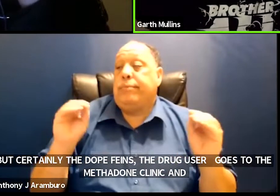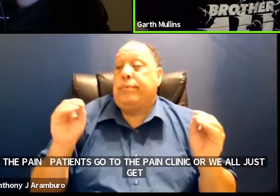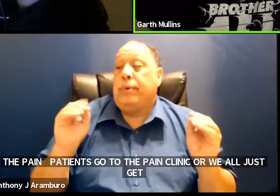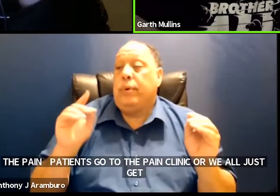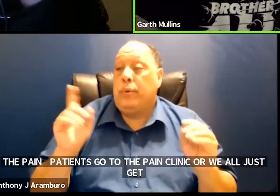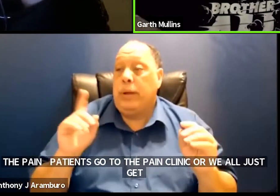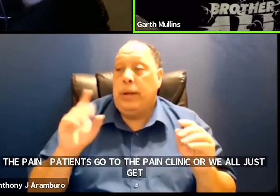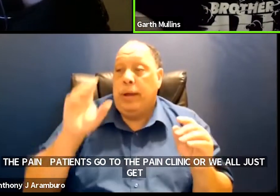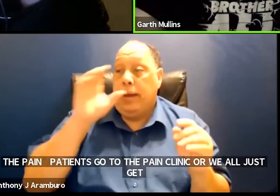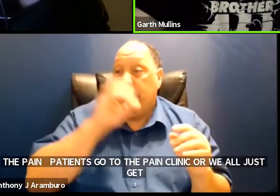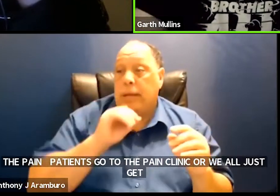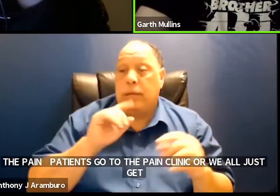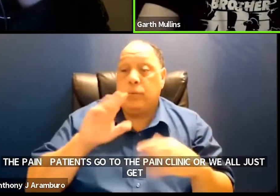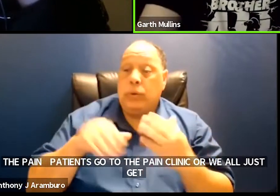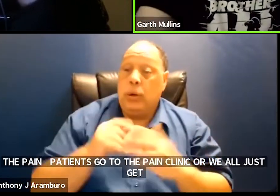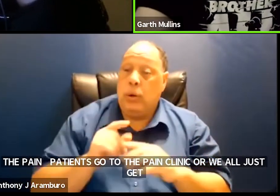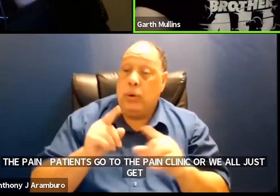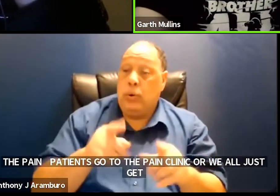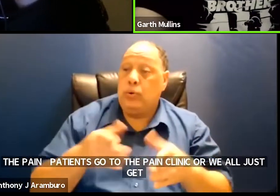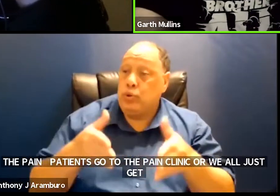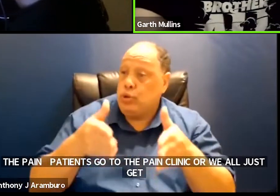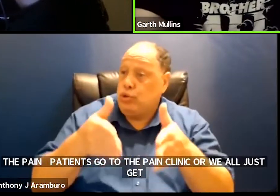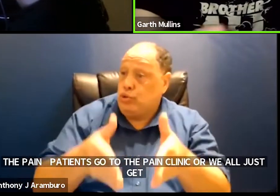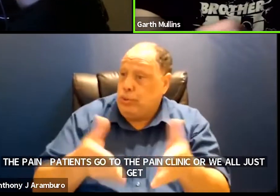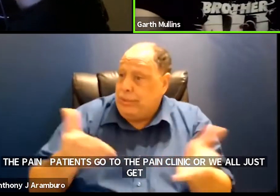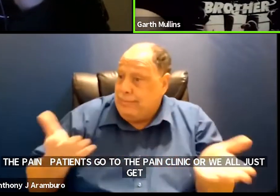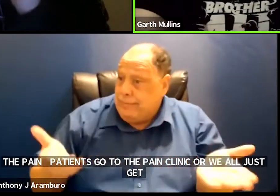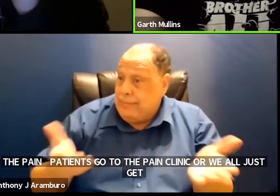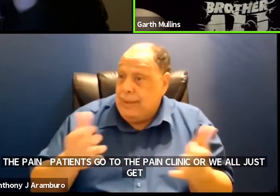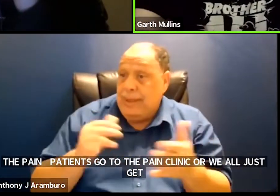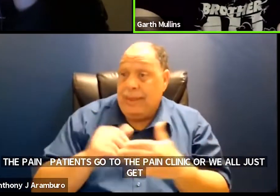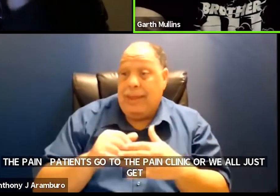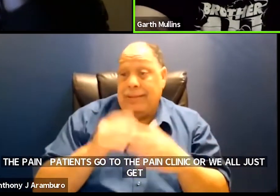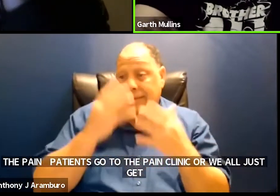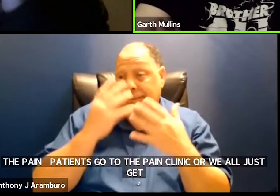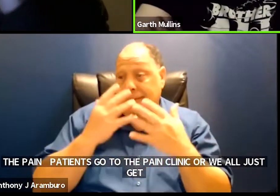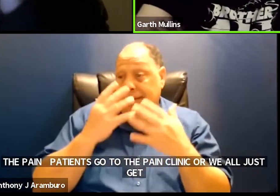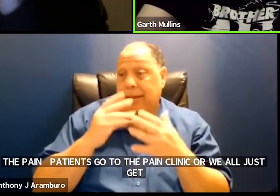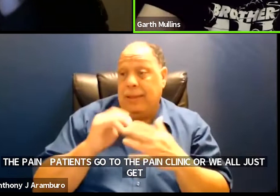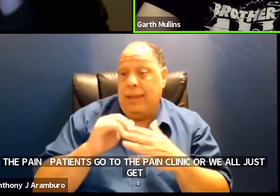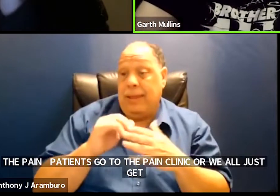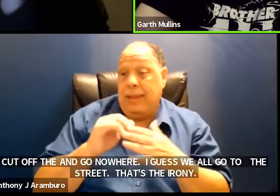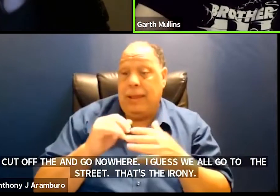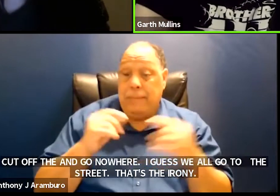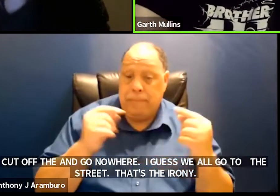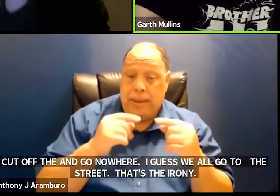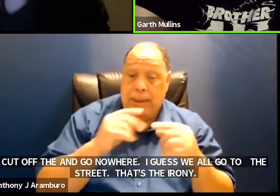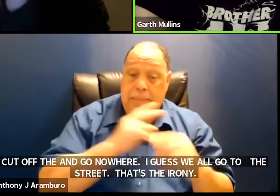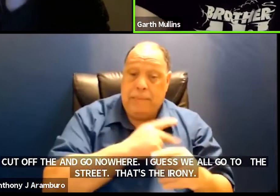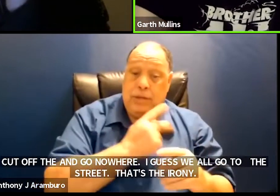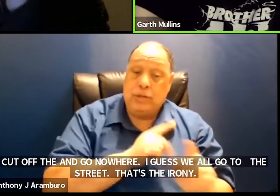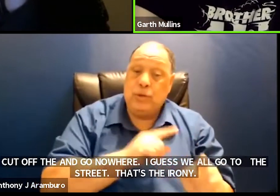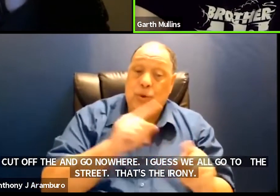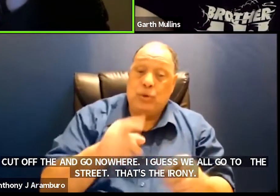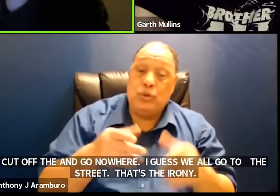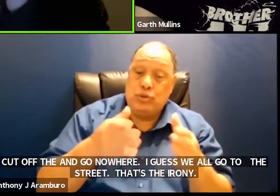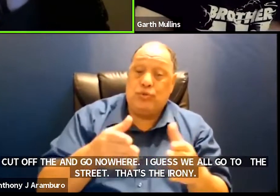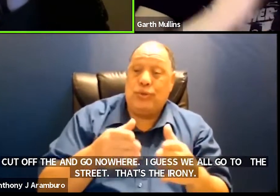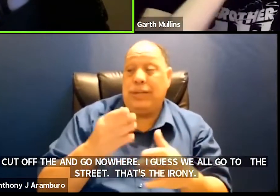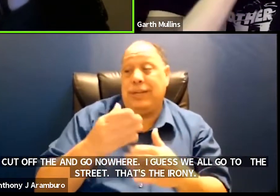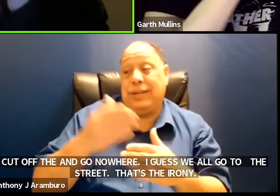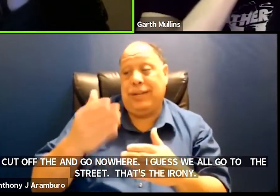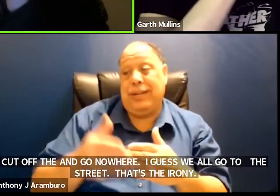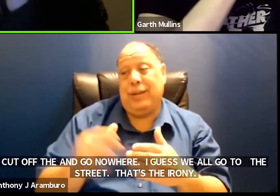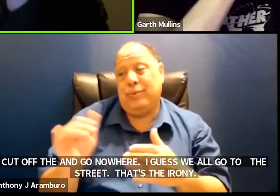we all go to the street that's the that's the irony is lots of pain pain patients go to the street in the end too um yeah